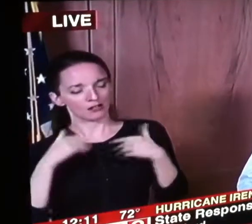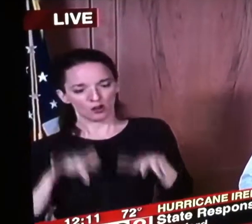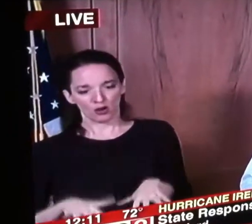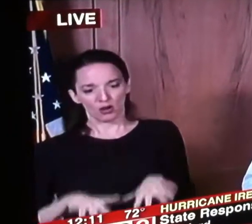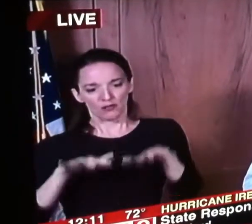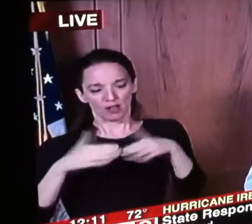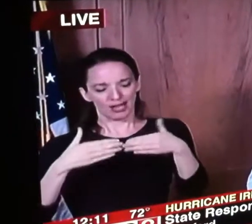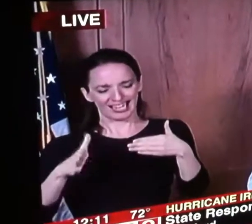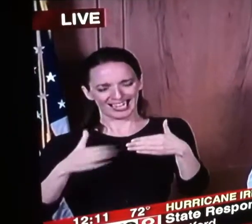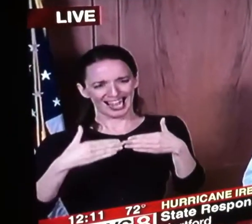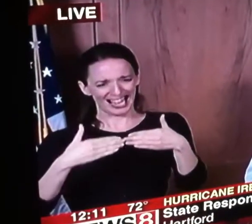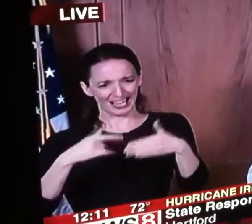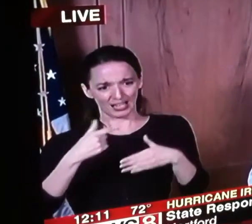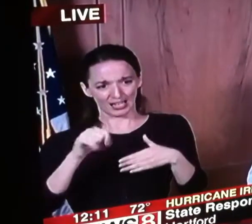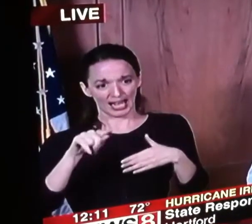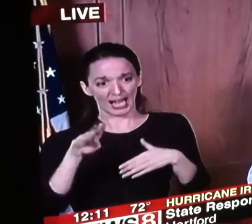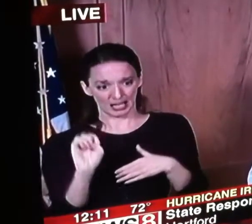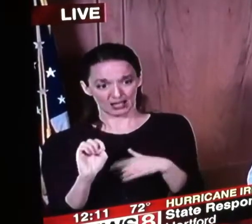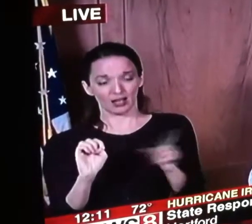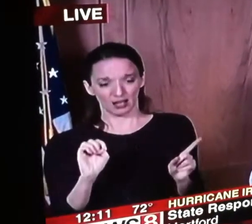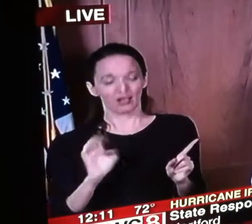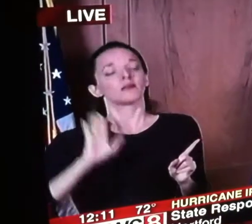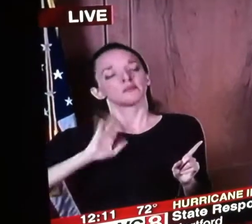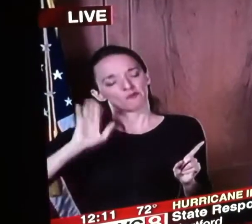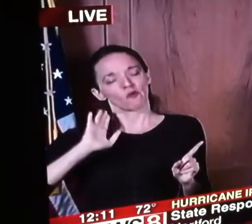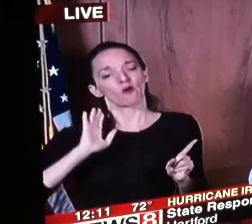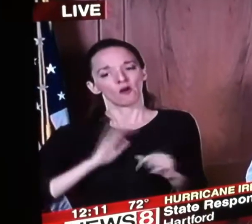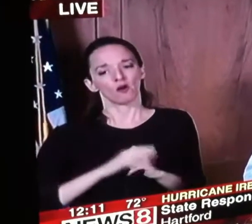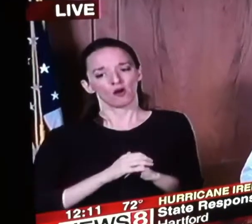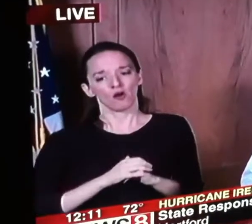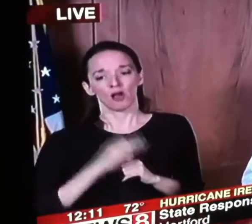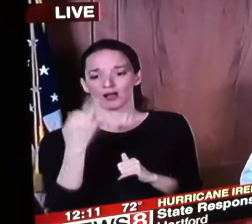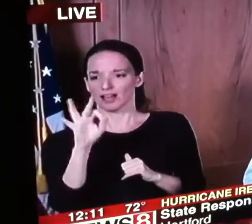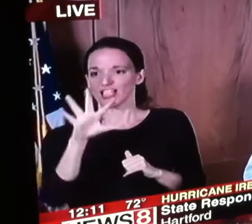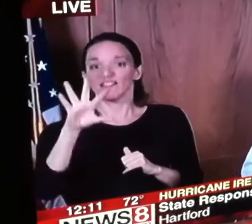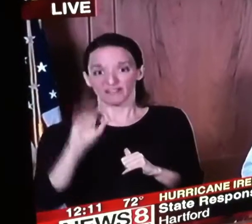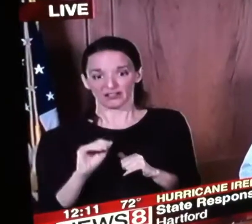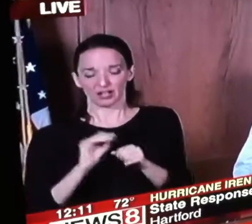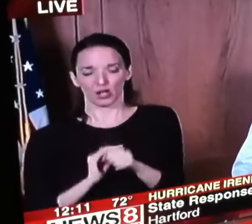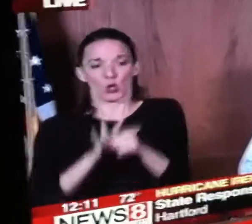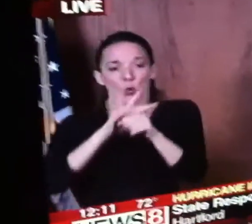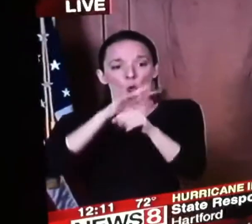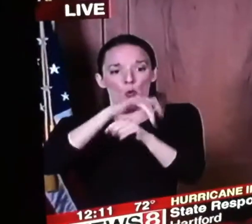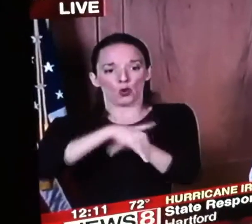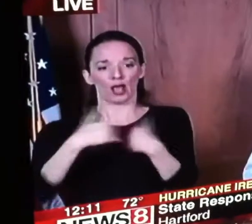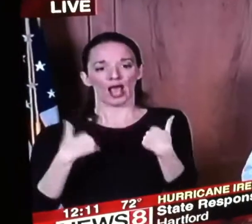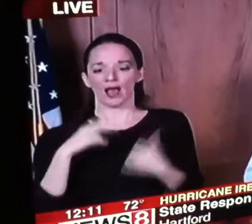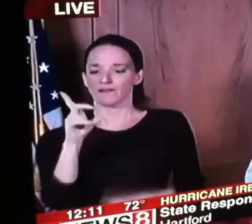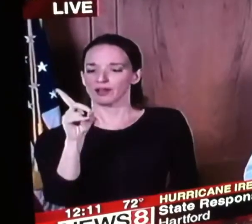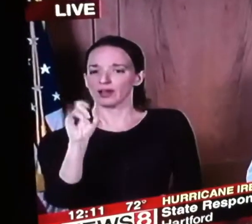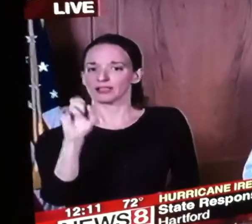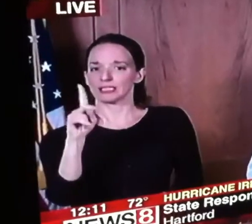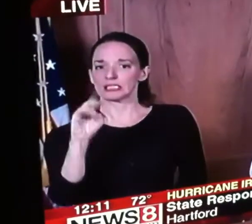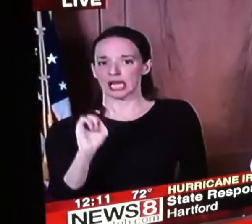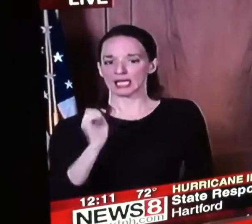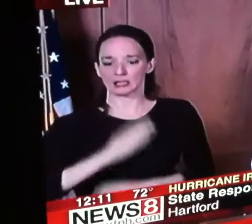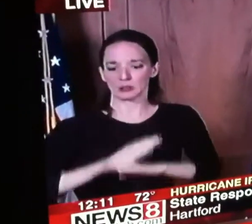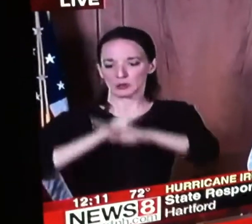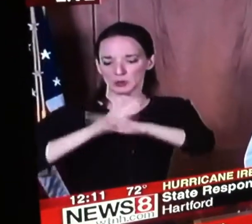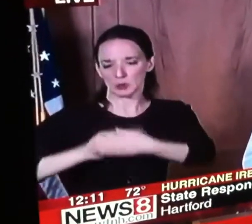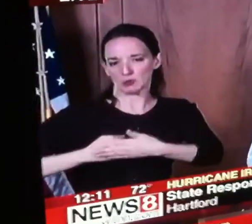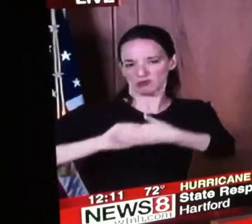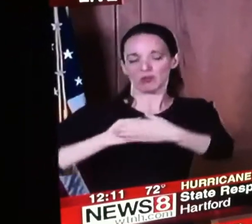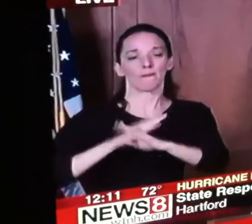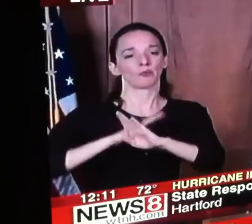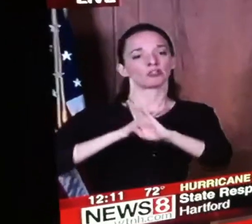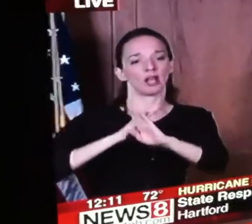extensively flooded as a result of hurricanes in the 50s they have a dike system that actually protects the downtown from